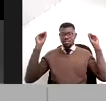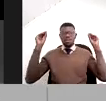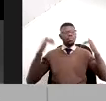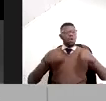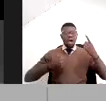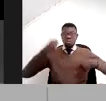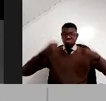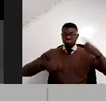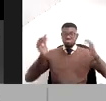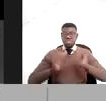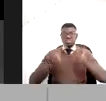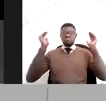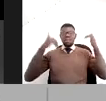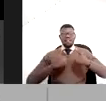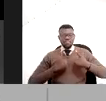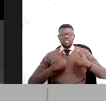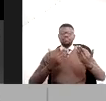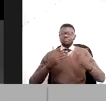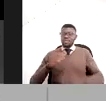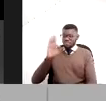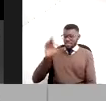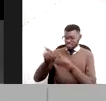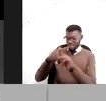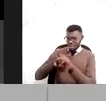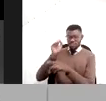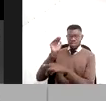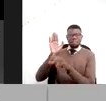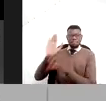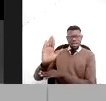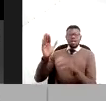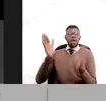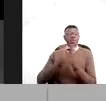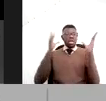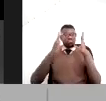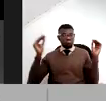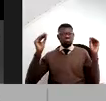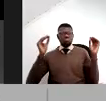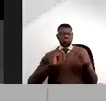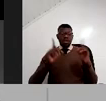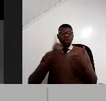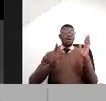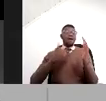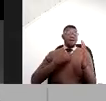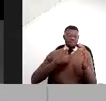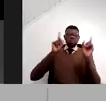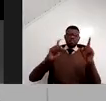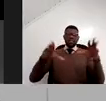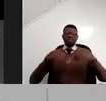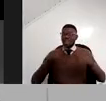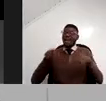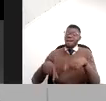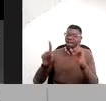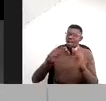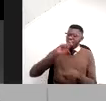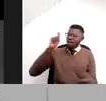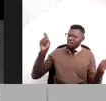between, I think the Belgium also have that with the Dutch. So, but what we have to admit is they revolutionize